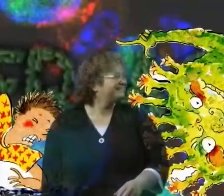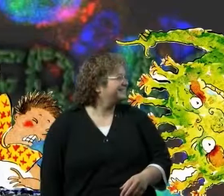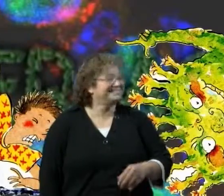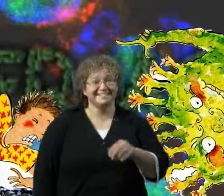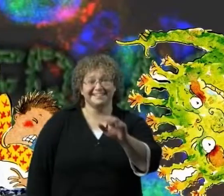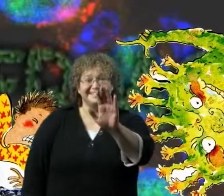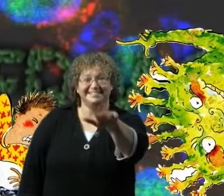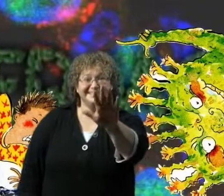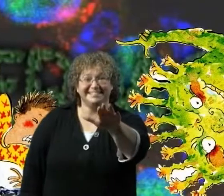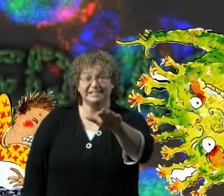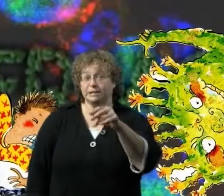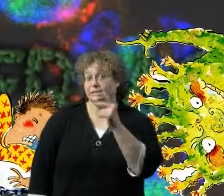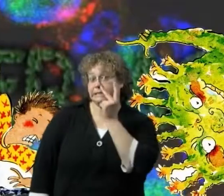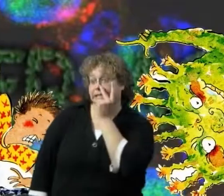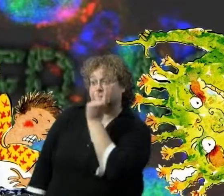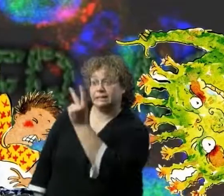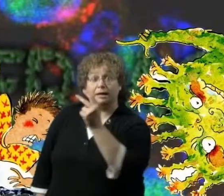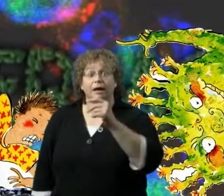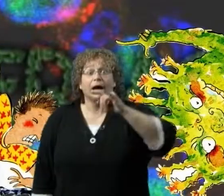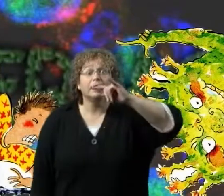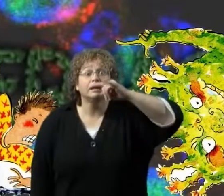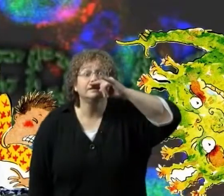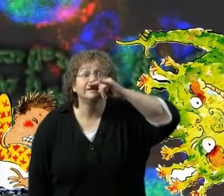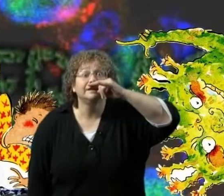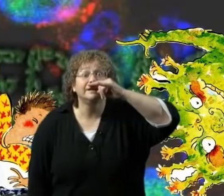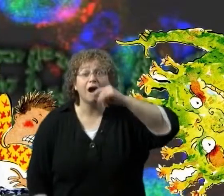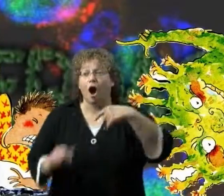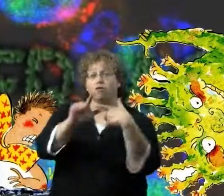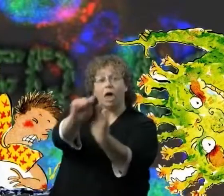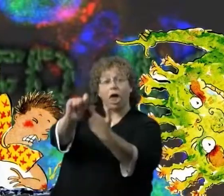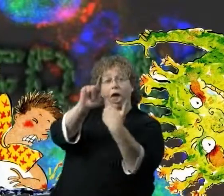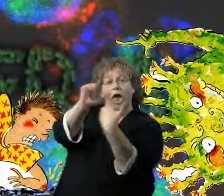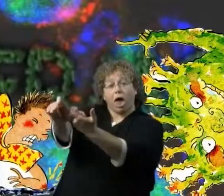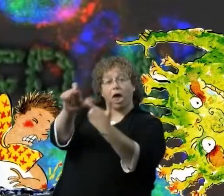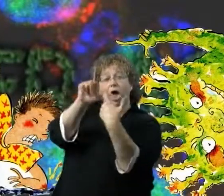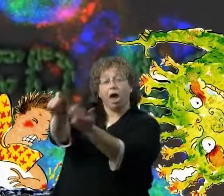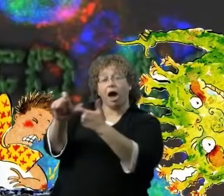Hey, see that kid? Now watch him fall